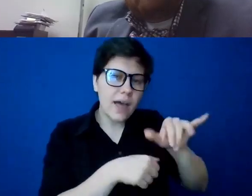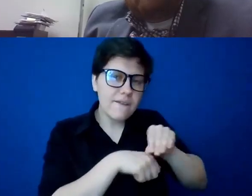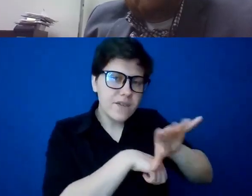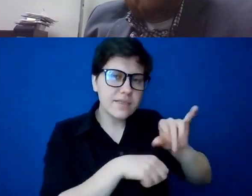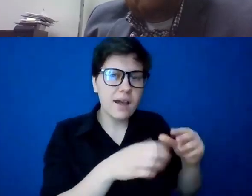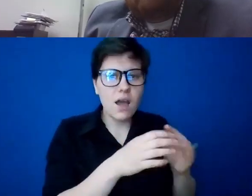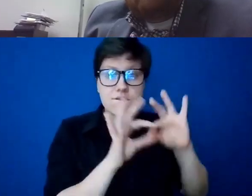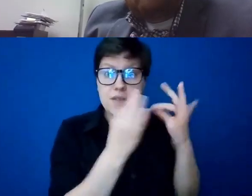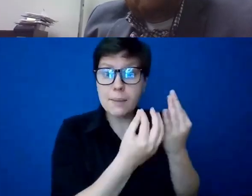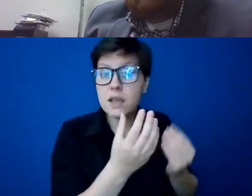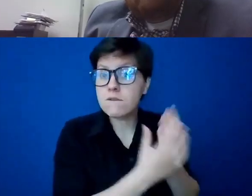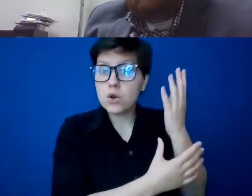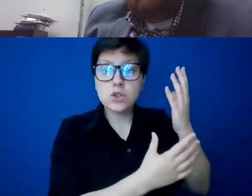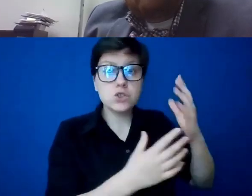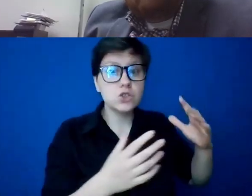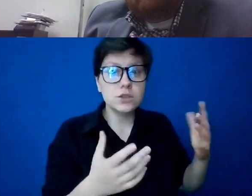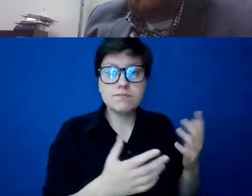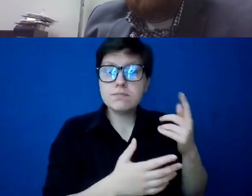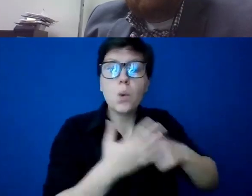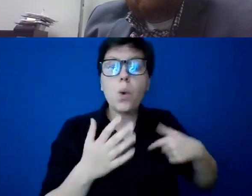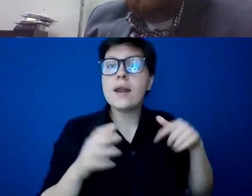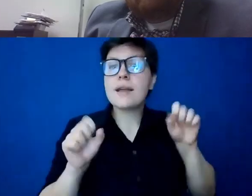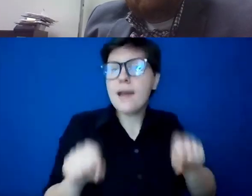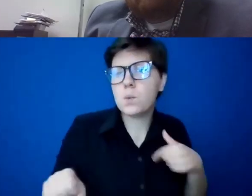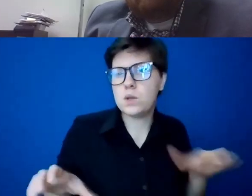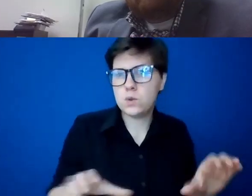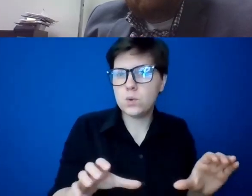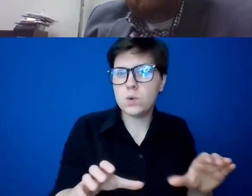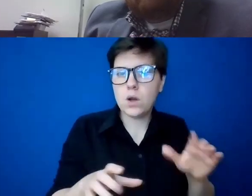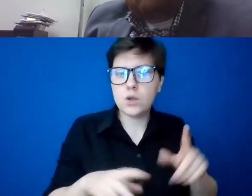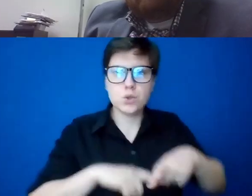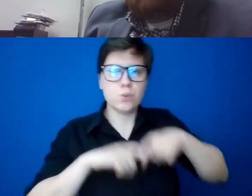and creatively, what can we do to, to mitigate that and minimize.